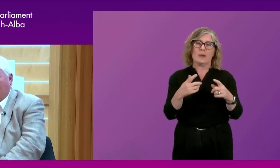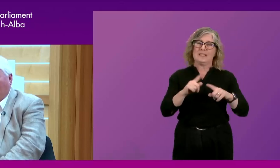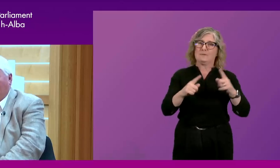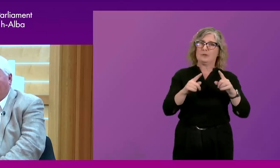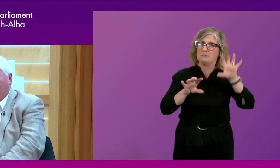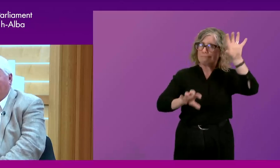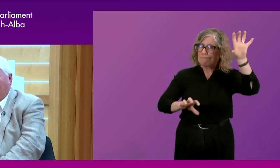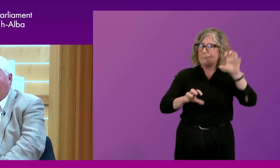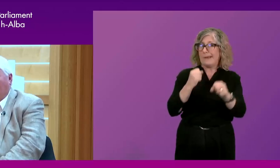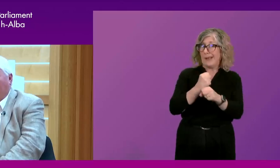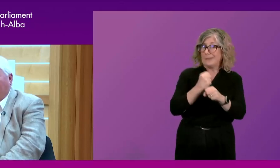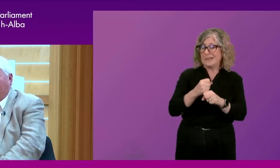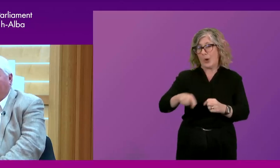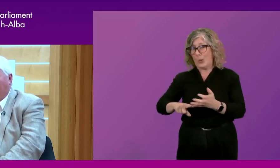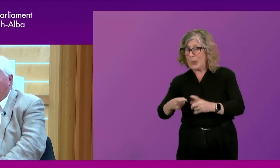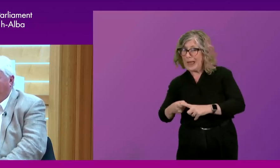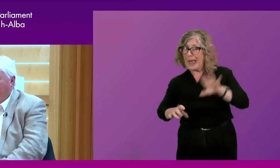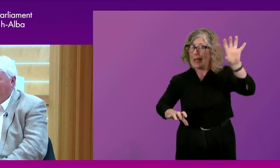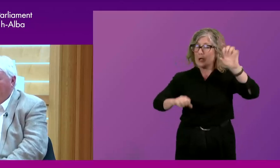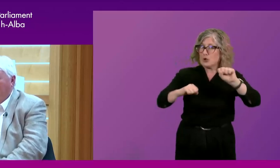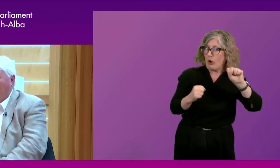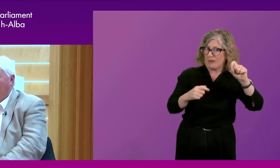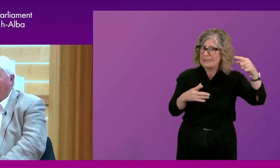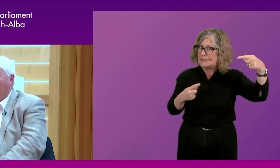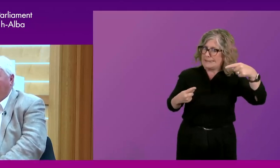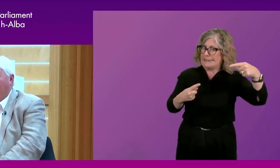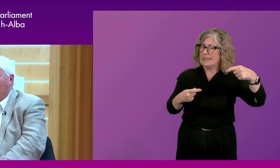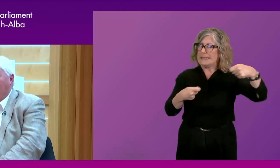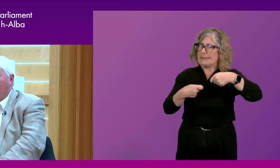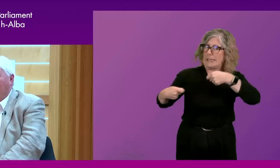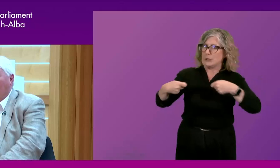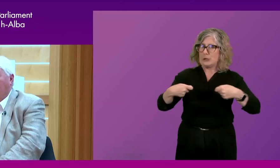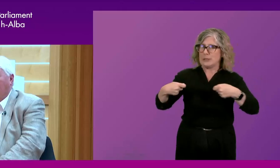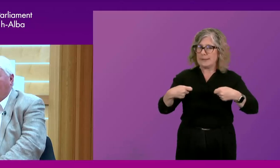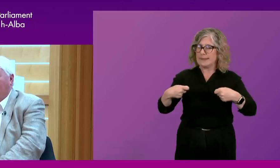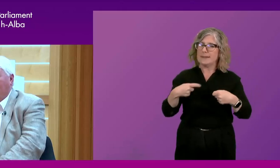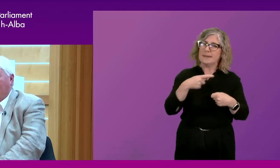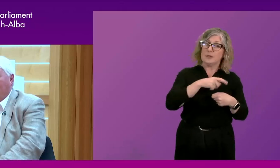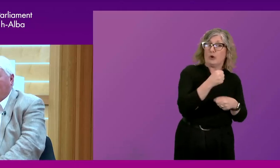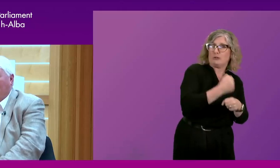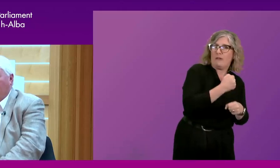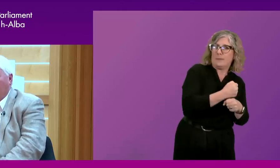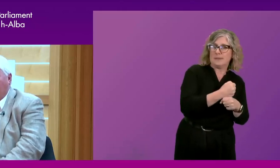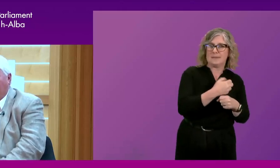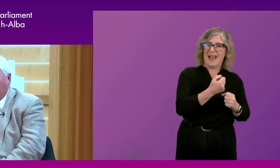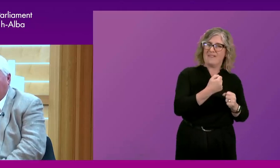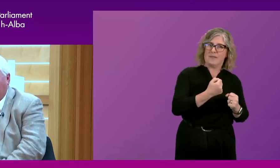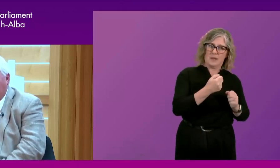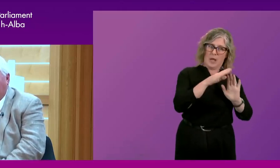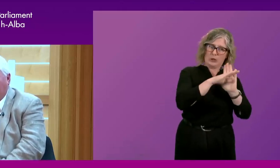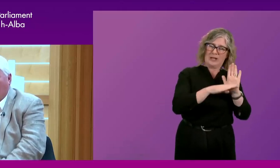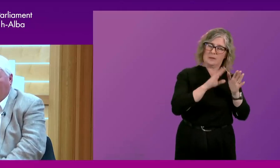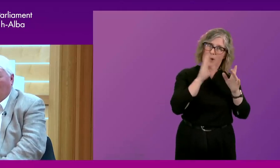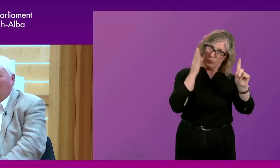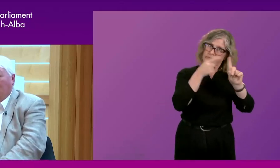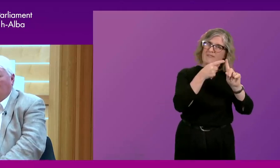currently between the Scottish and, and the UK government, um, the Scottish government have having an agenda, uh, which is, is, a constitutional agenda, which is,